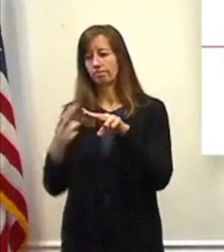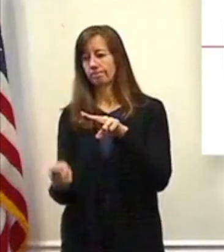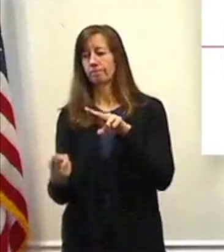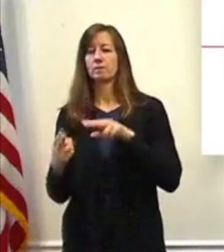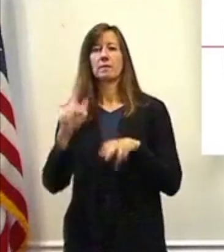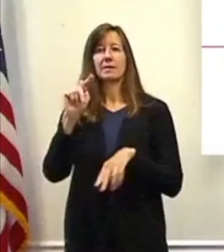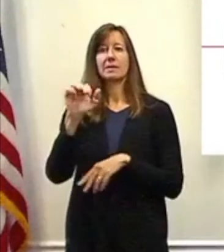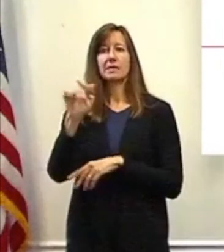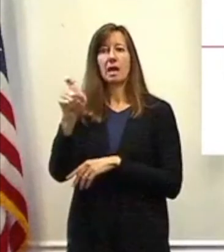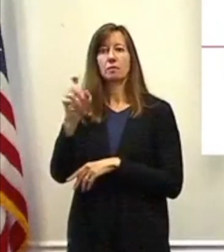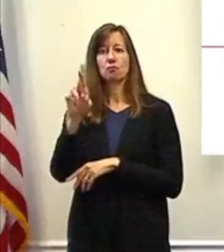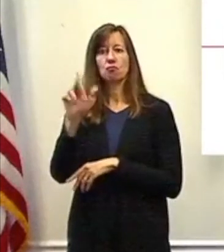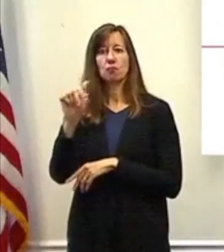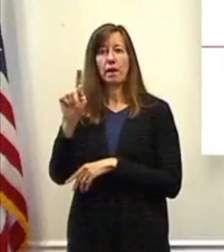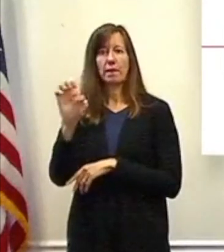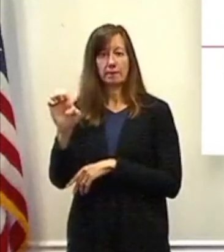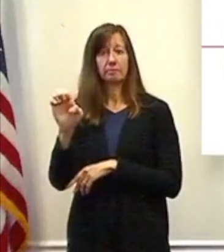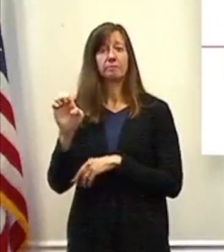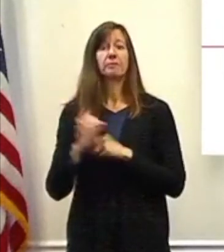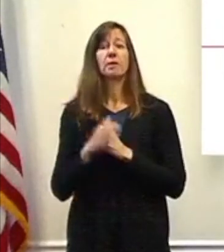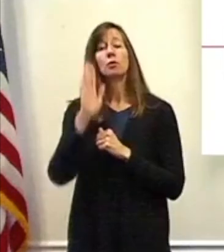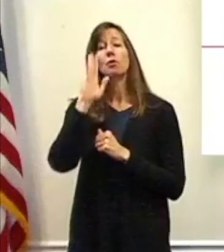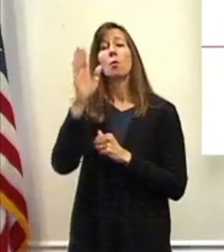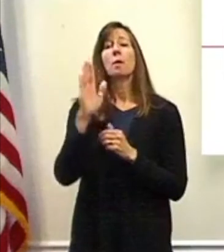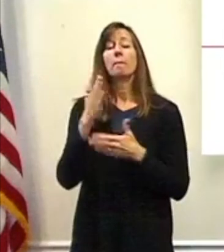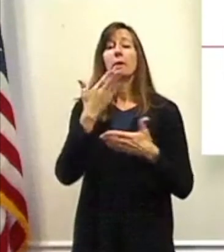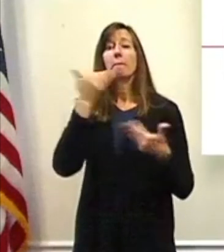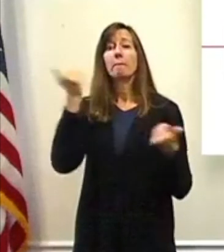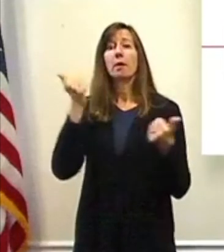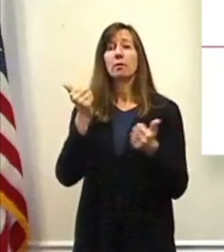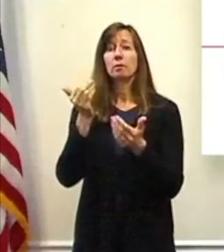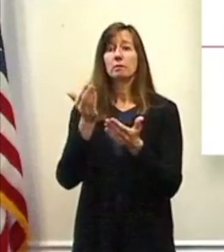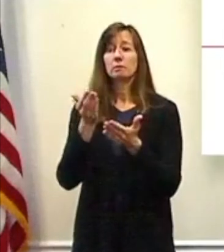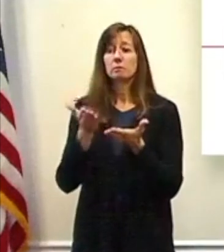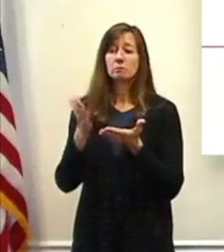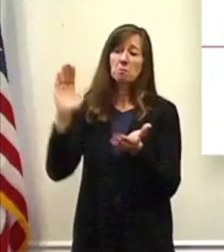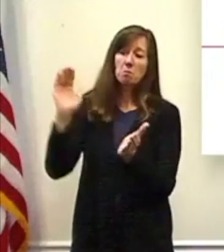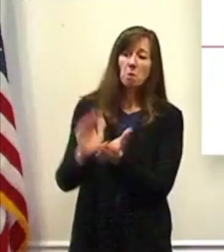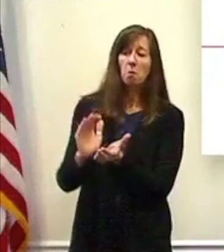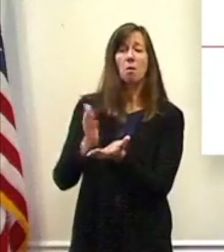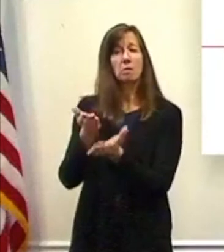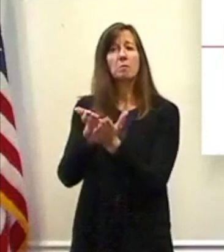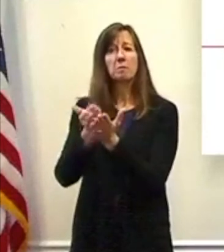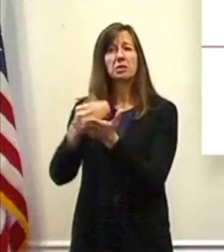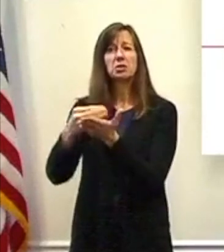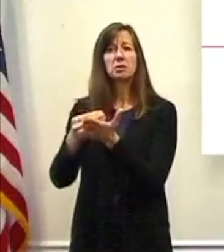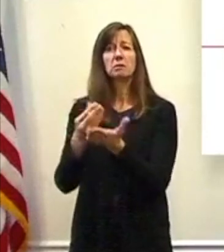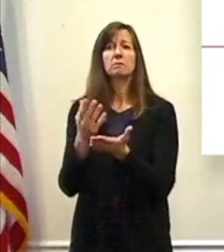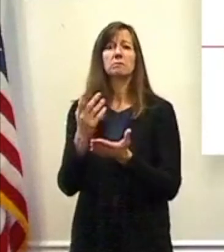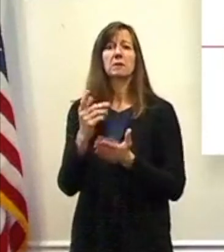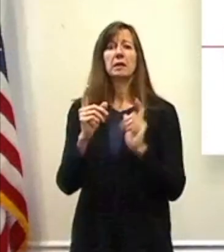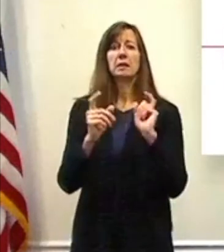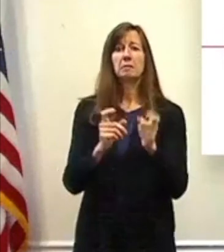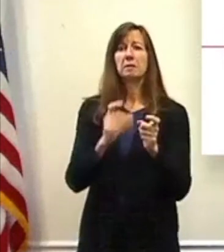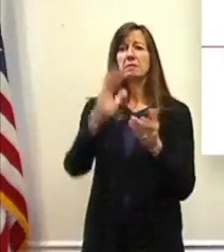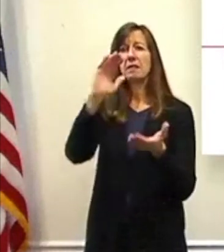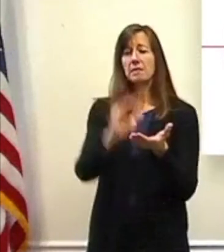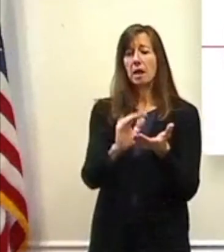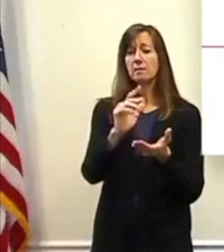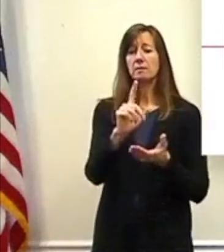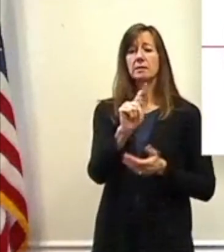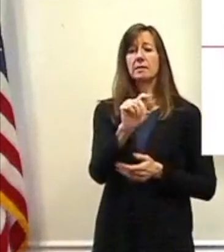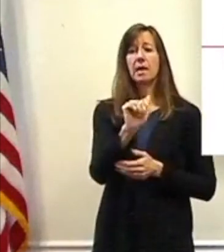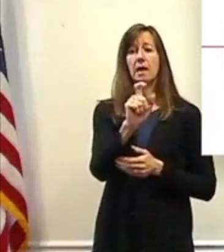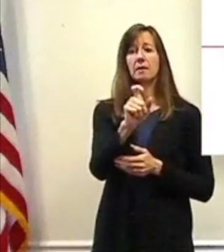producing a smaller budget that results in a slightly smaller tax levy and a tax